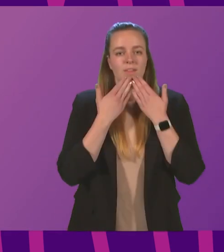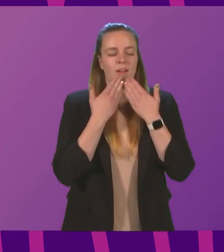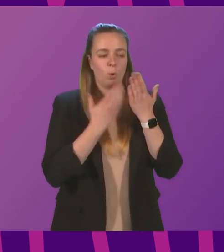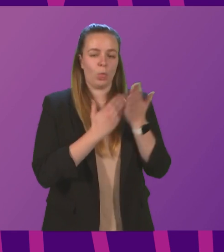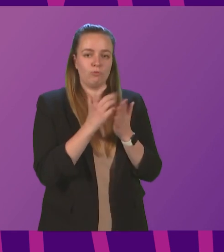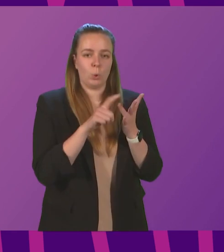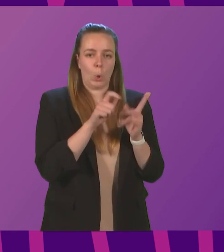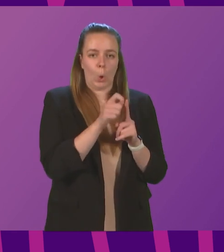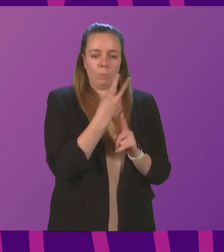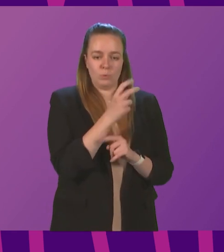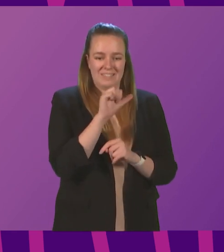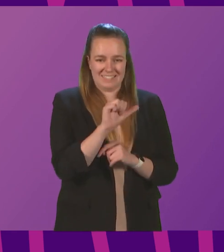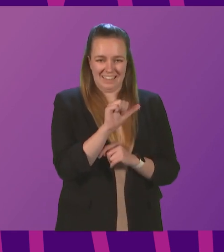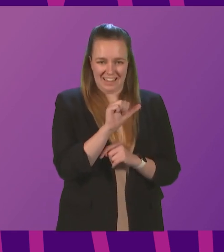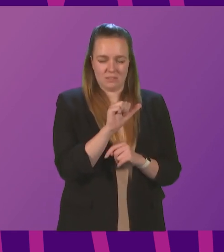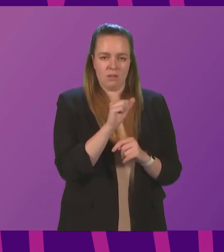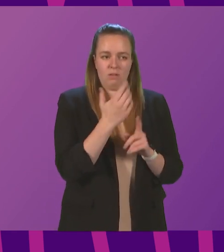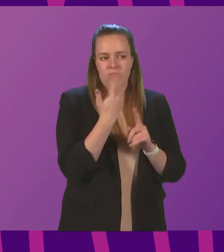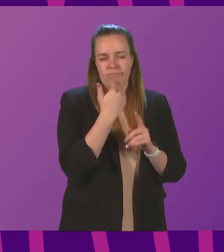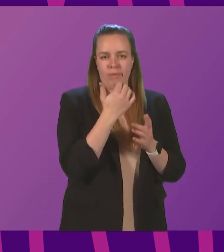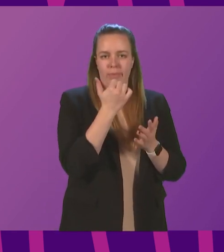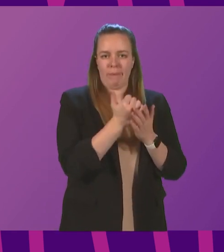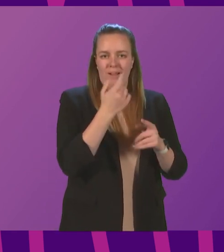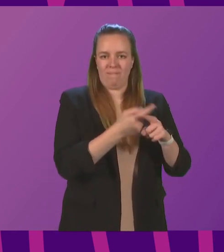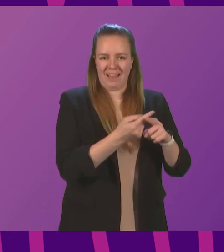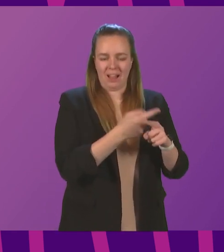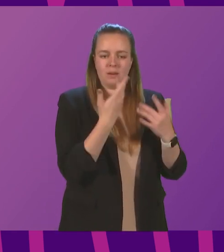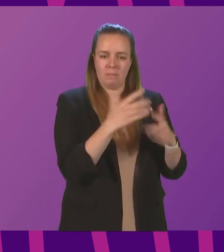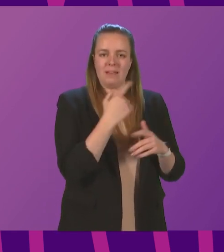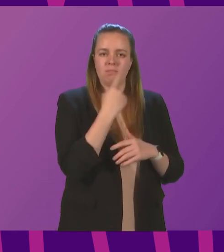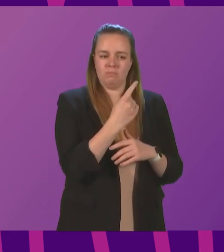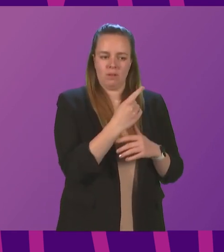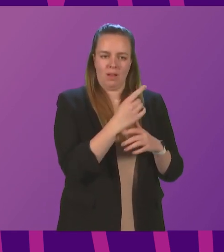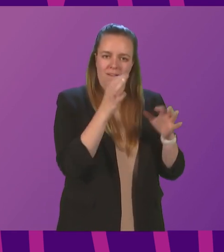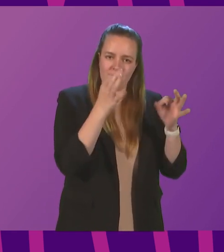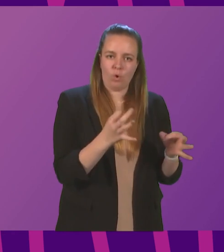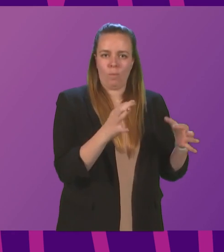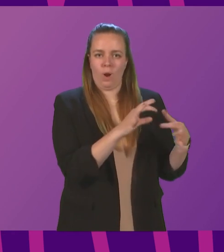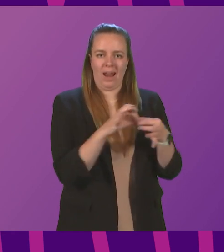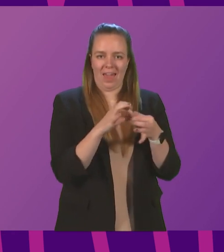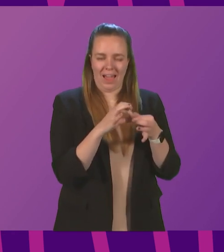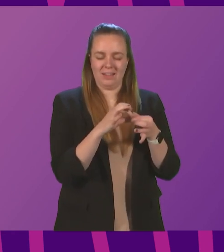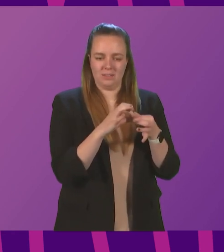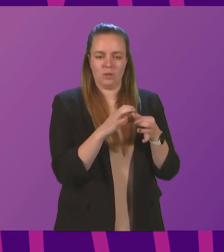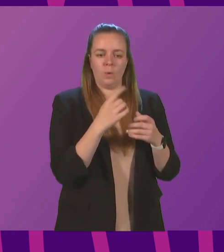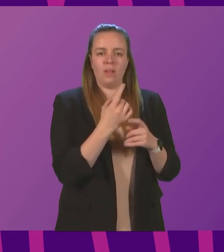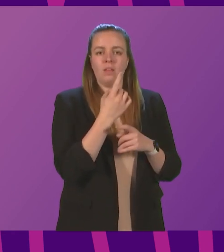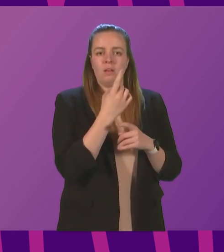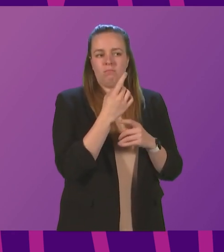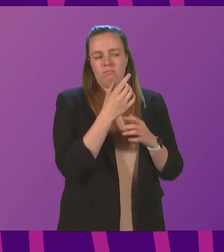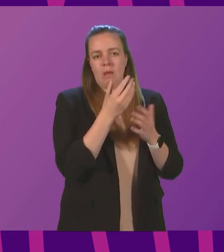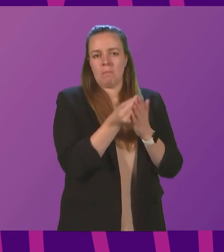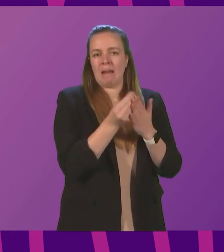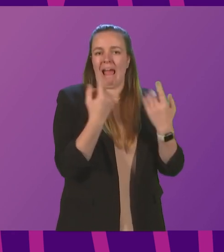the former governor of the Bank of England announced the Glasgow Financial Alliance Network with £100 trillion of private finance available